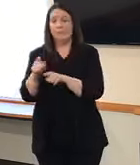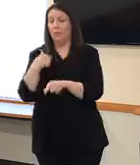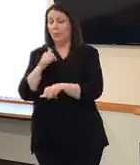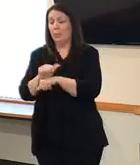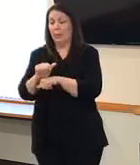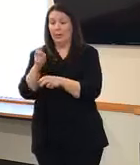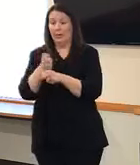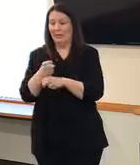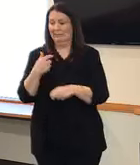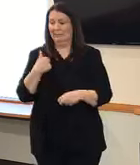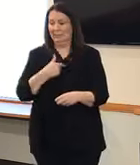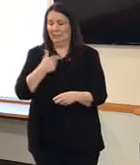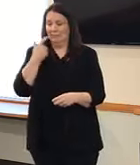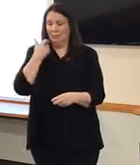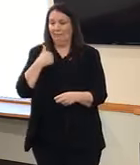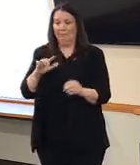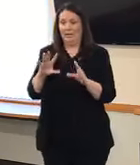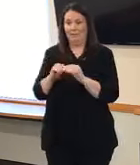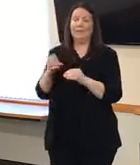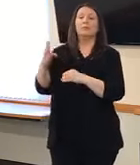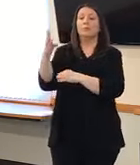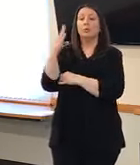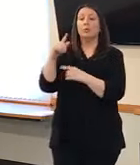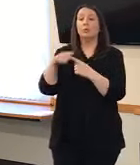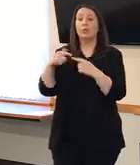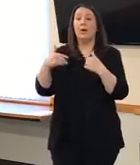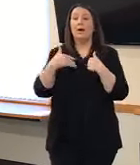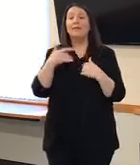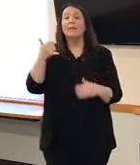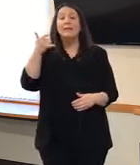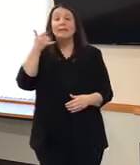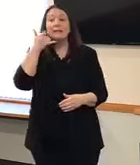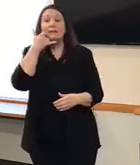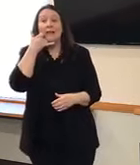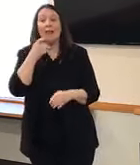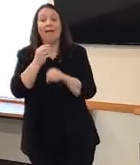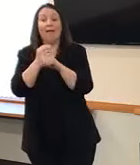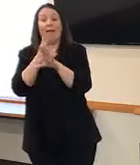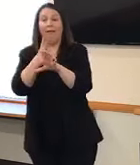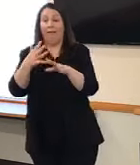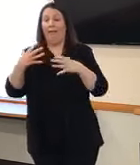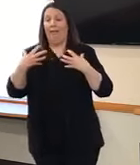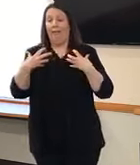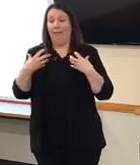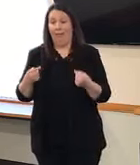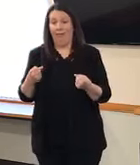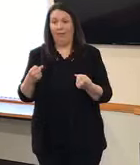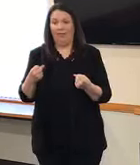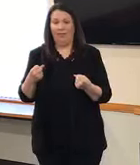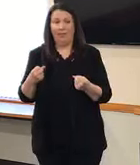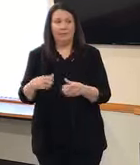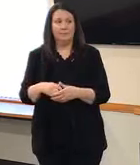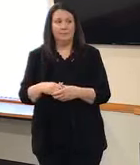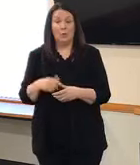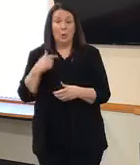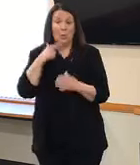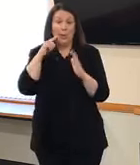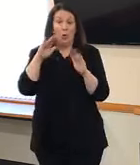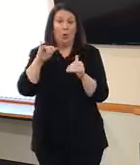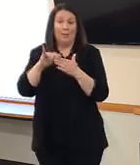We just had a meeting this morning to get telehealth implemented, and we hope to have that in the next few days.